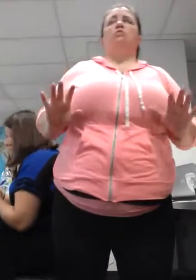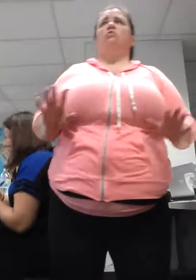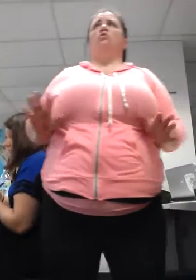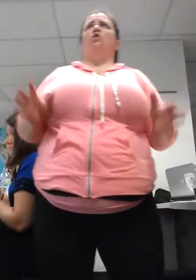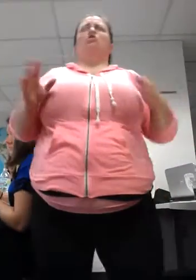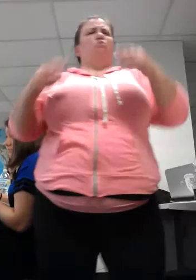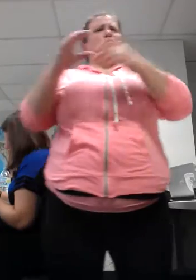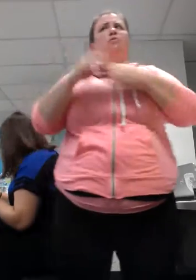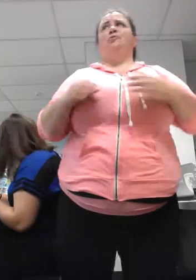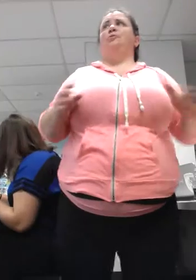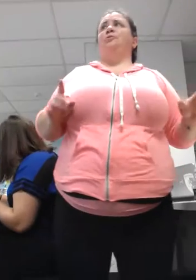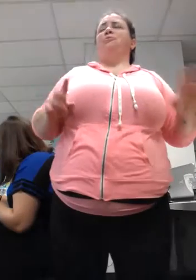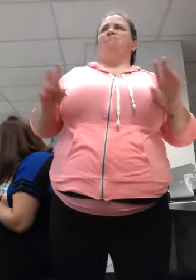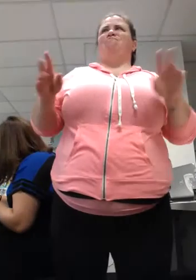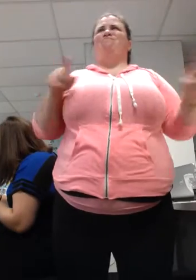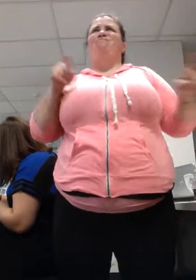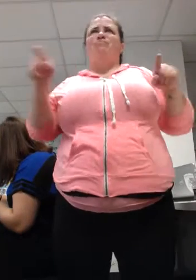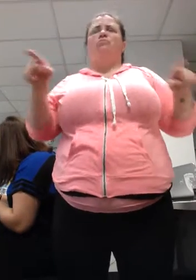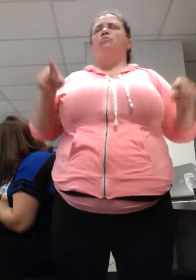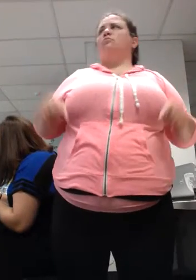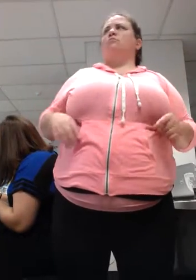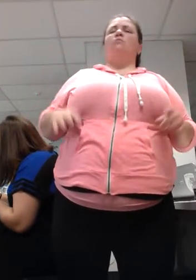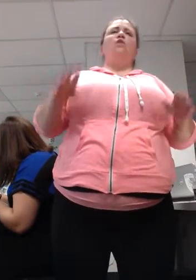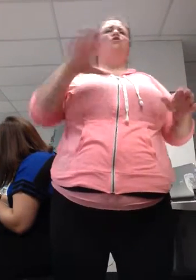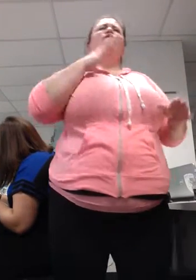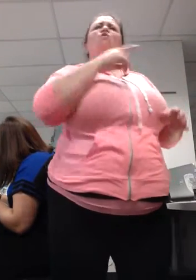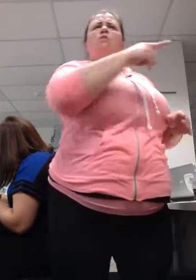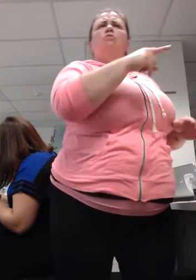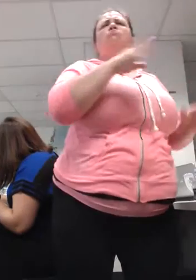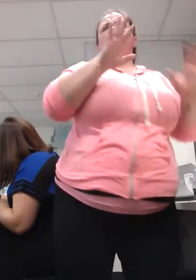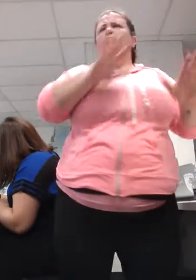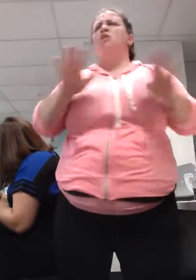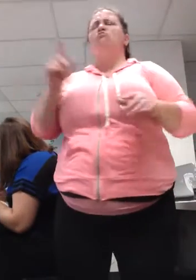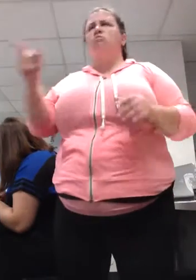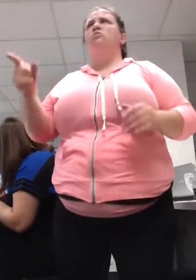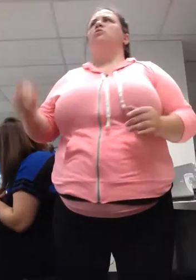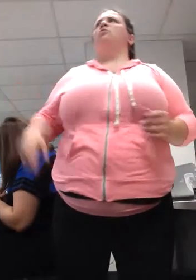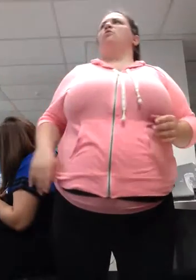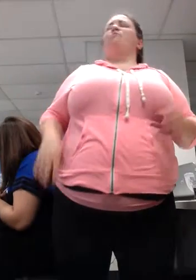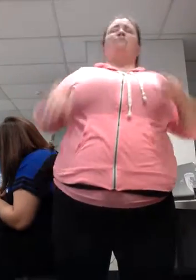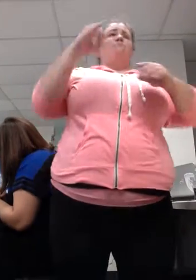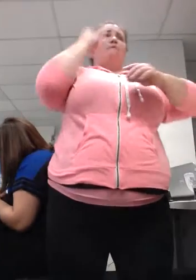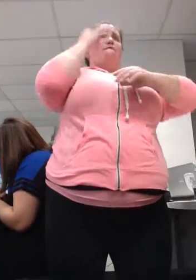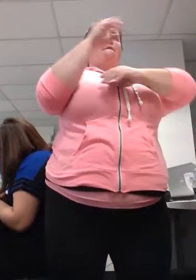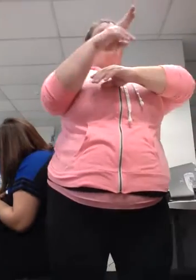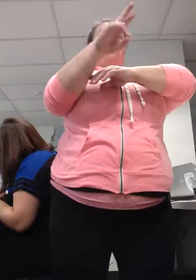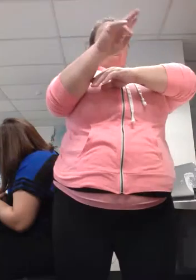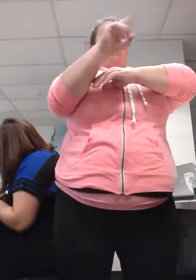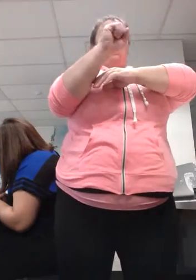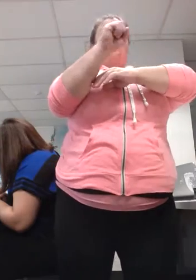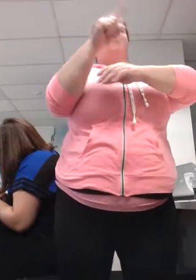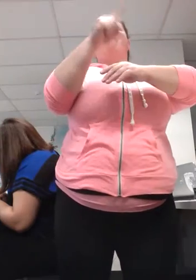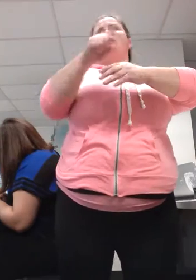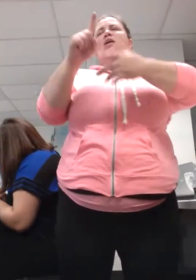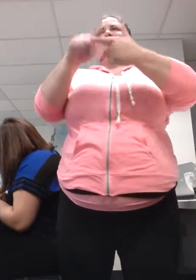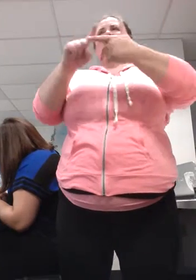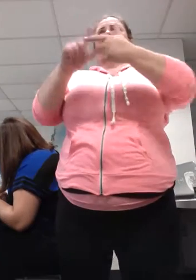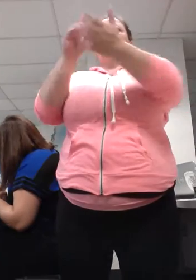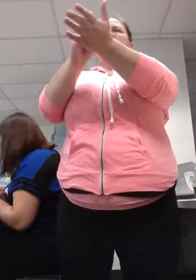unless you're doing VRS or sometimes maybe in a doctor's office, you can get into a sort of